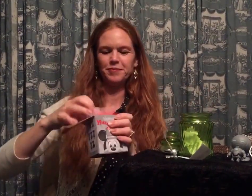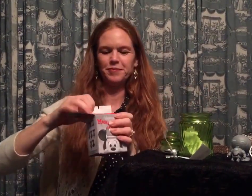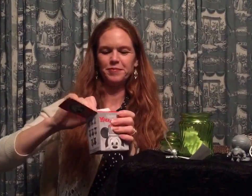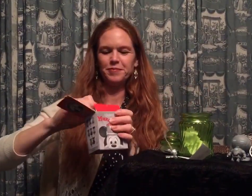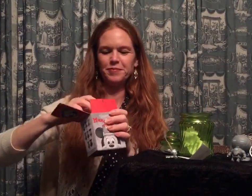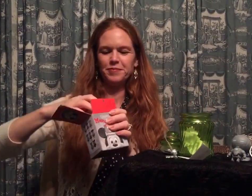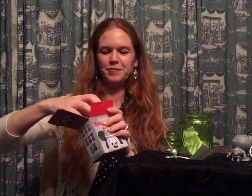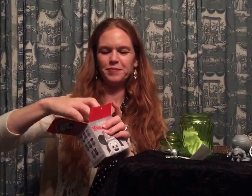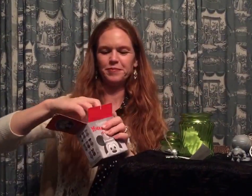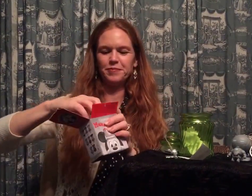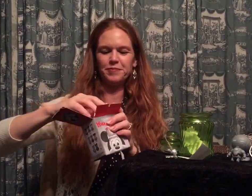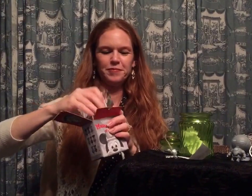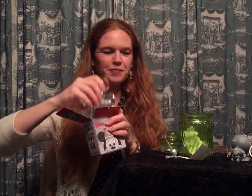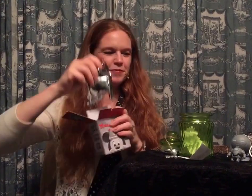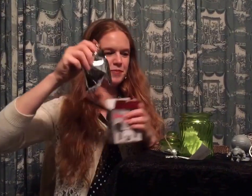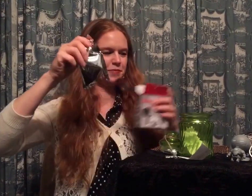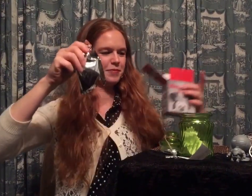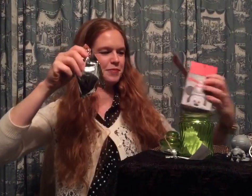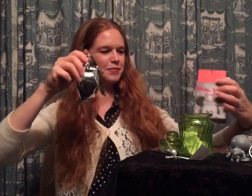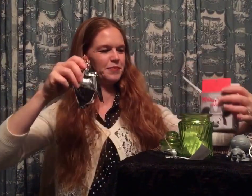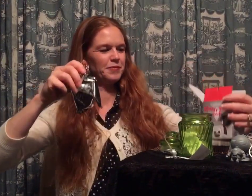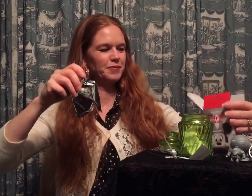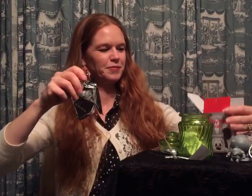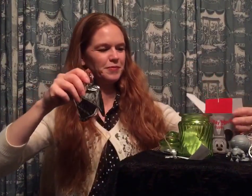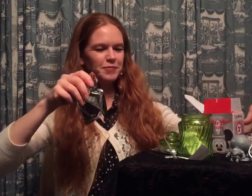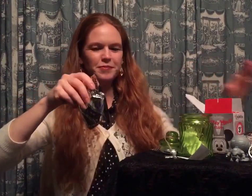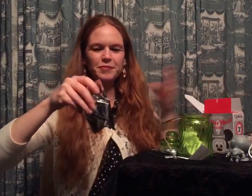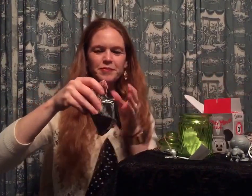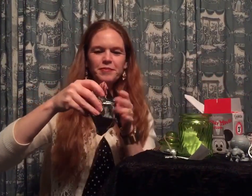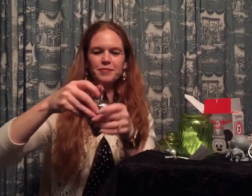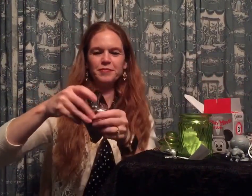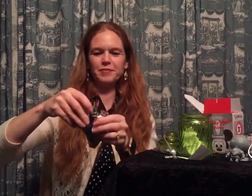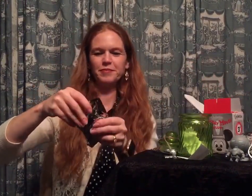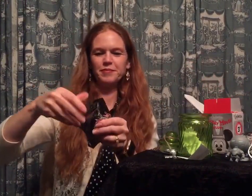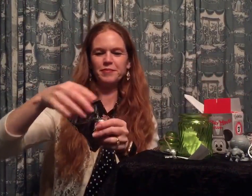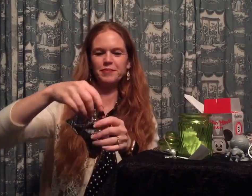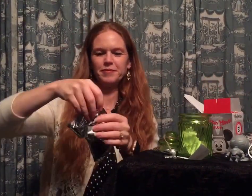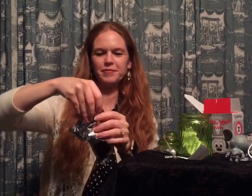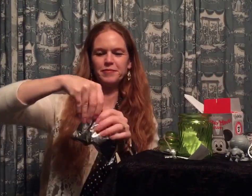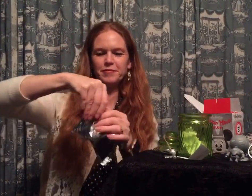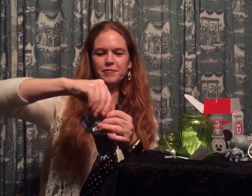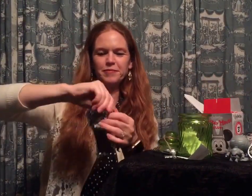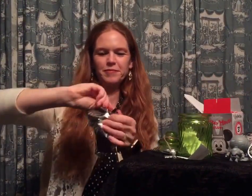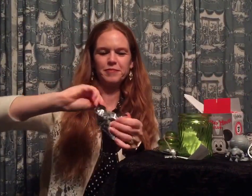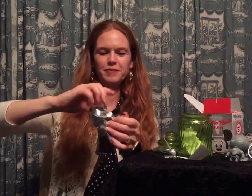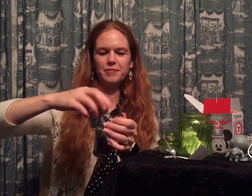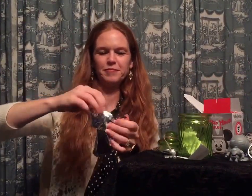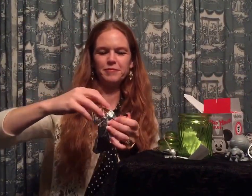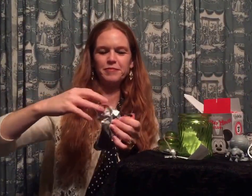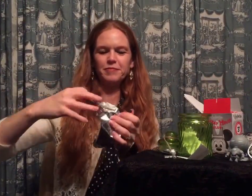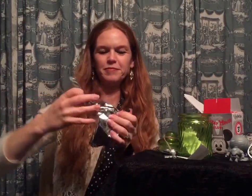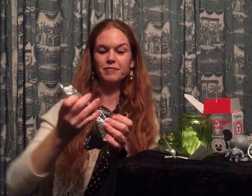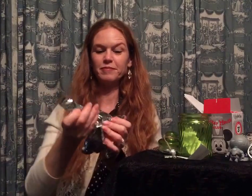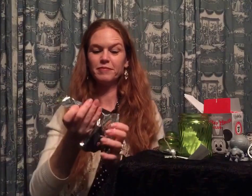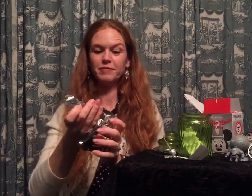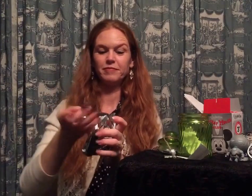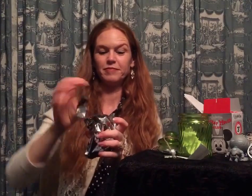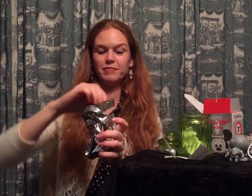Mickey Mouse Club We'll have fun, we'll meet new faces We'll do things and we'll